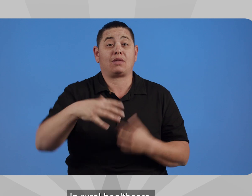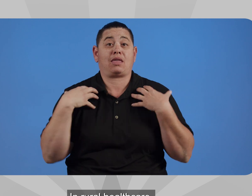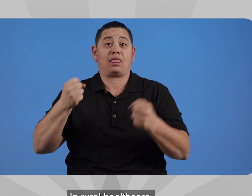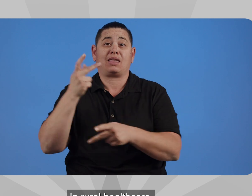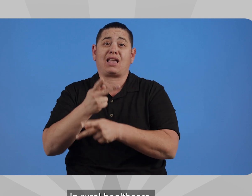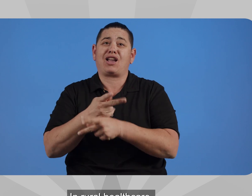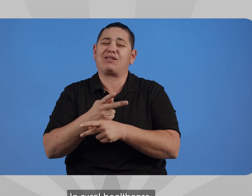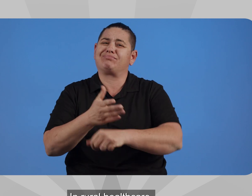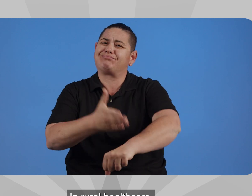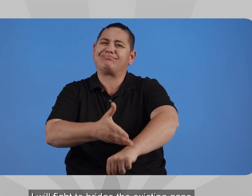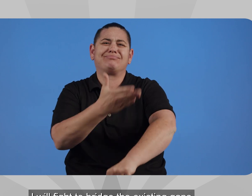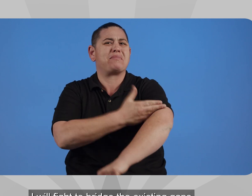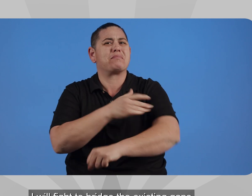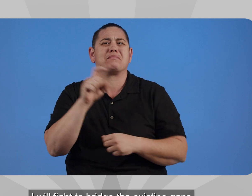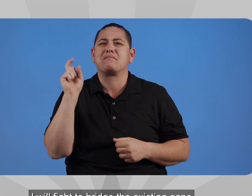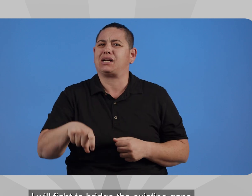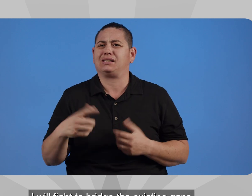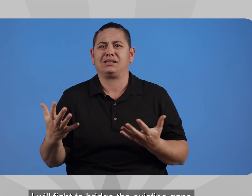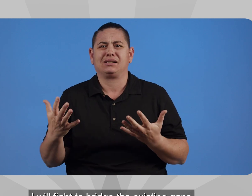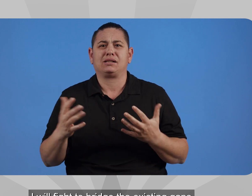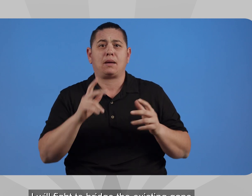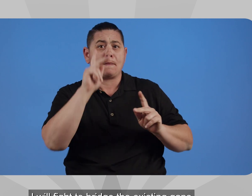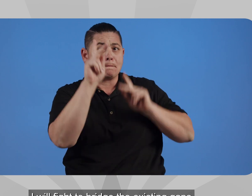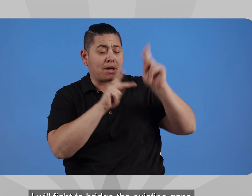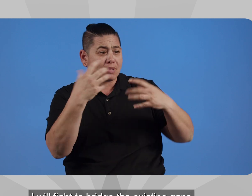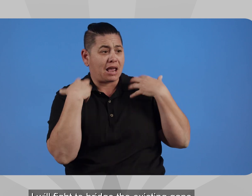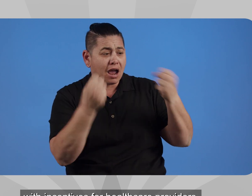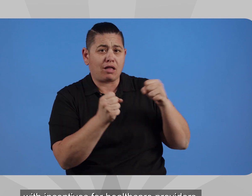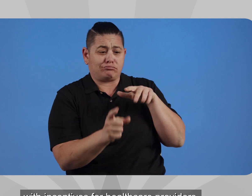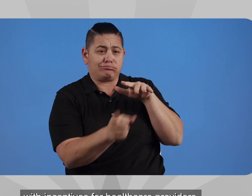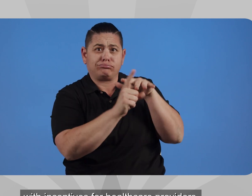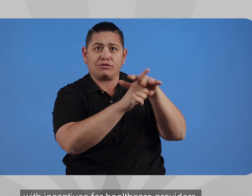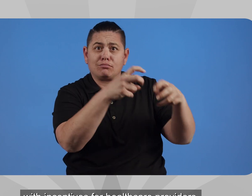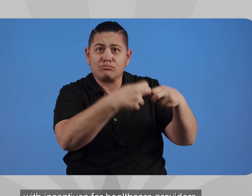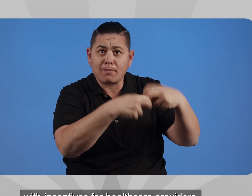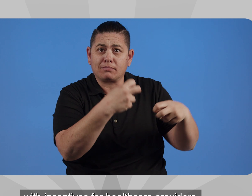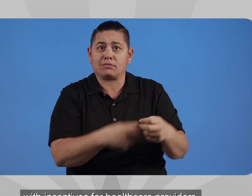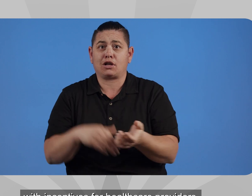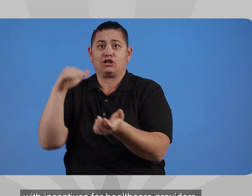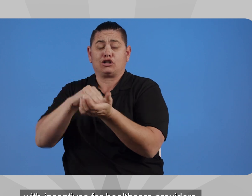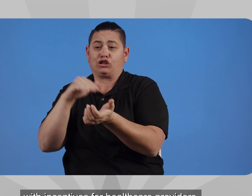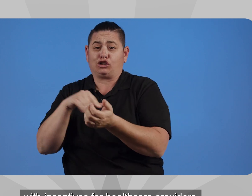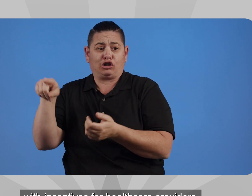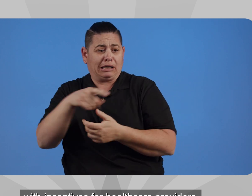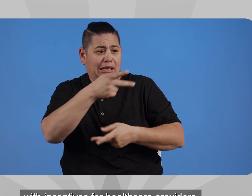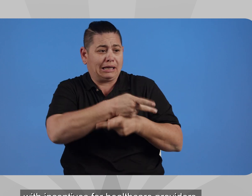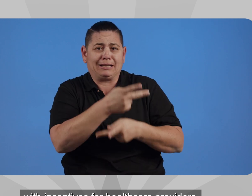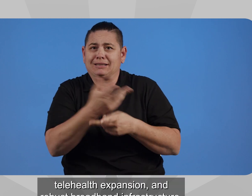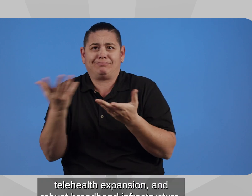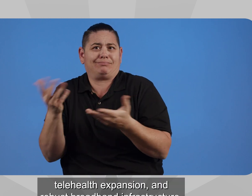In rural health care, I will fight to bridge the existing gaps with incentives for health care providers,